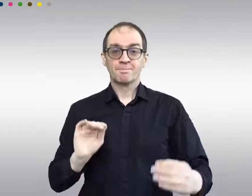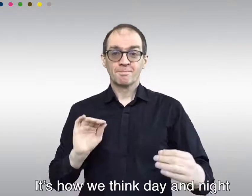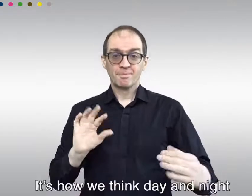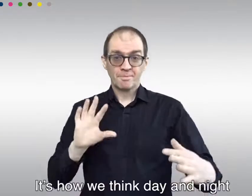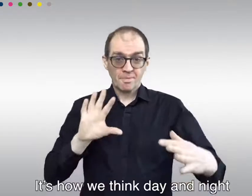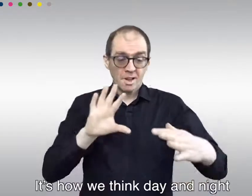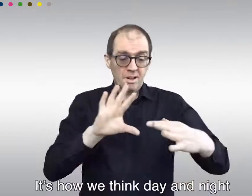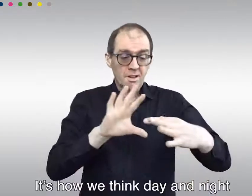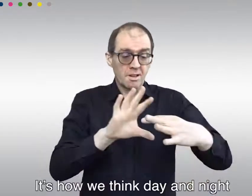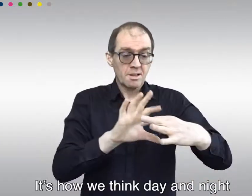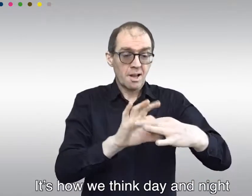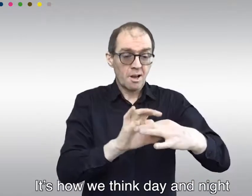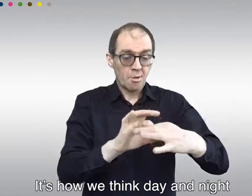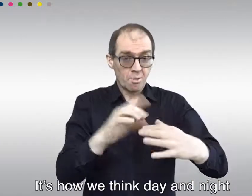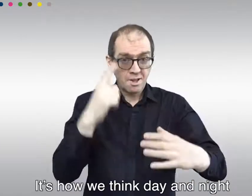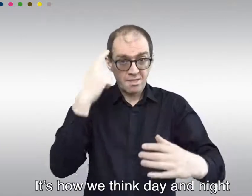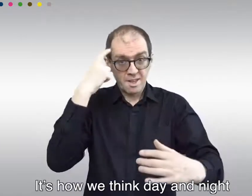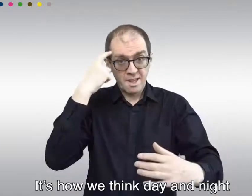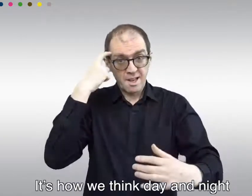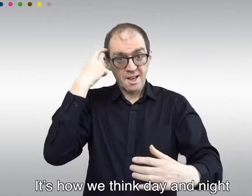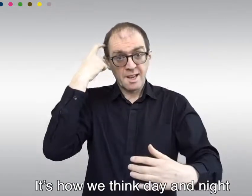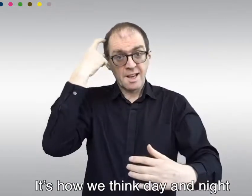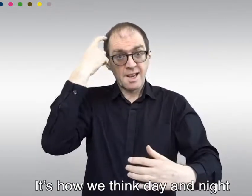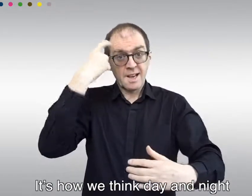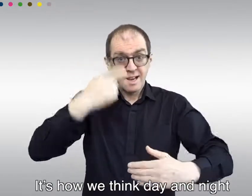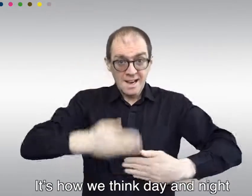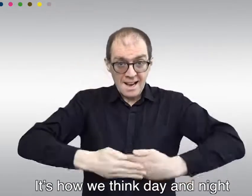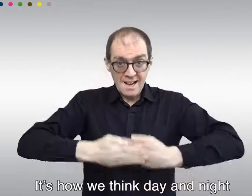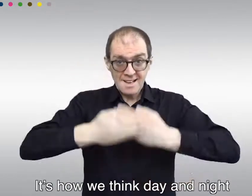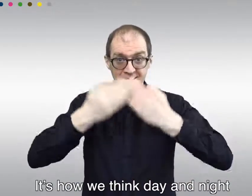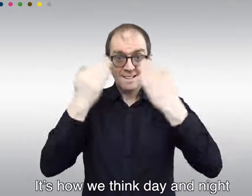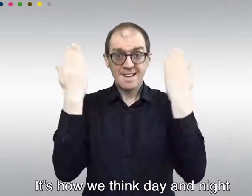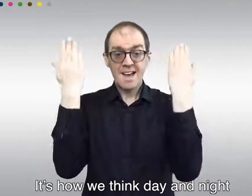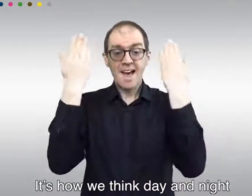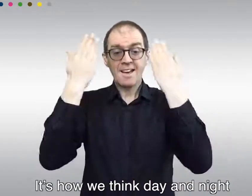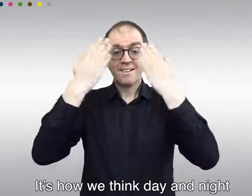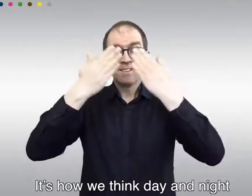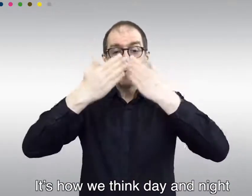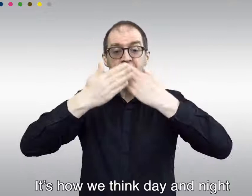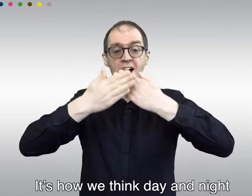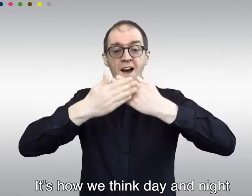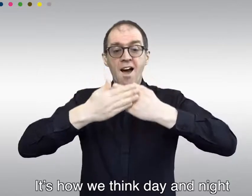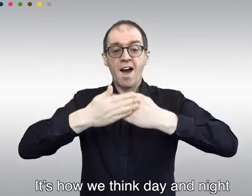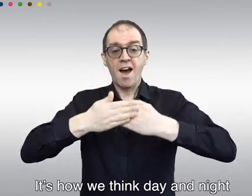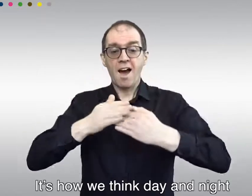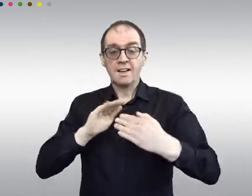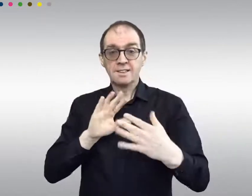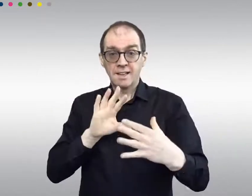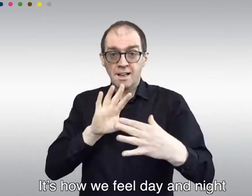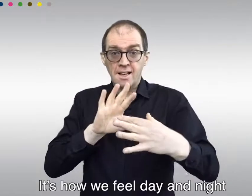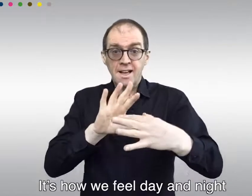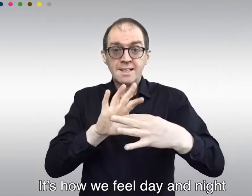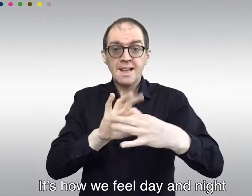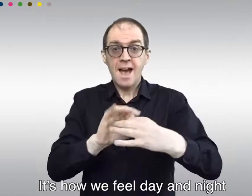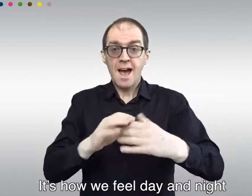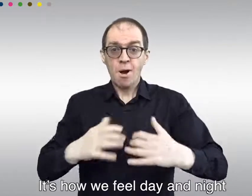It's how we think day and night. It's how we